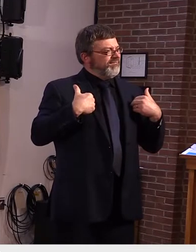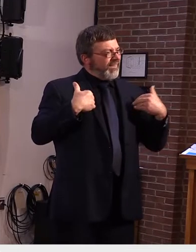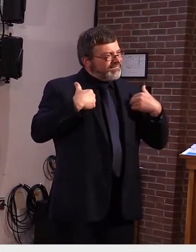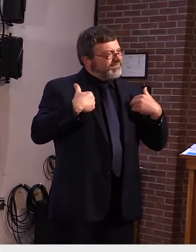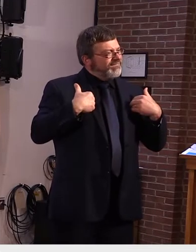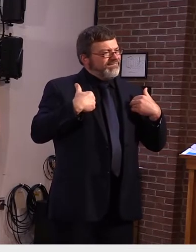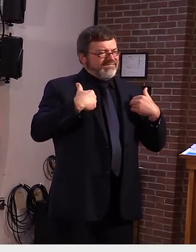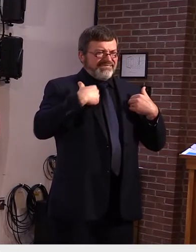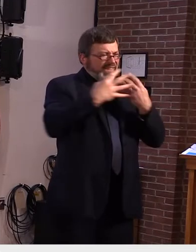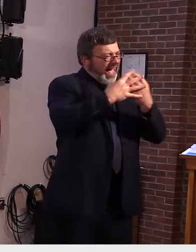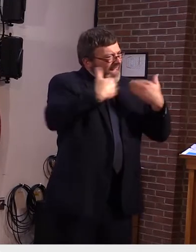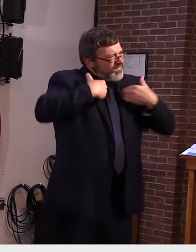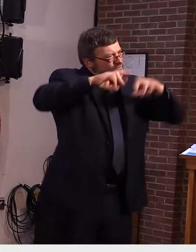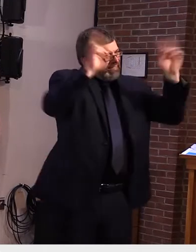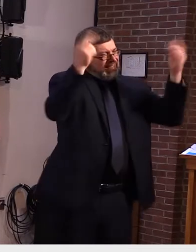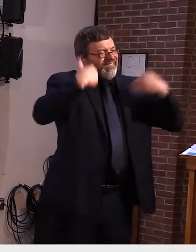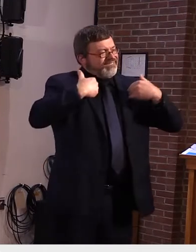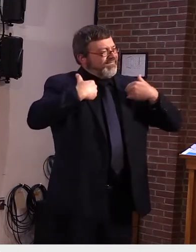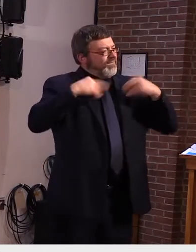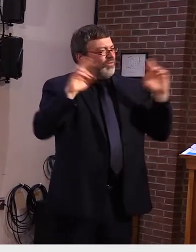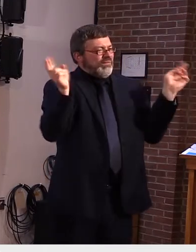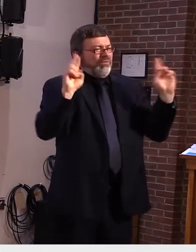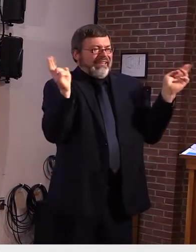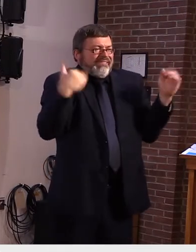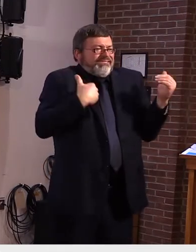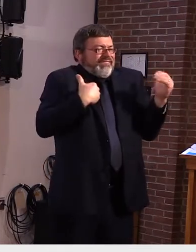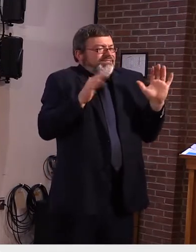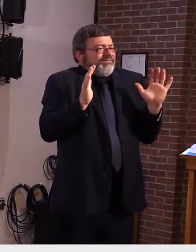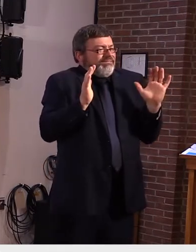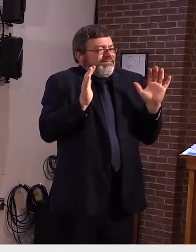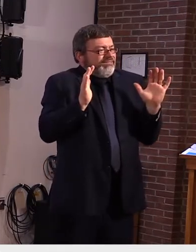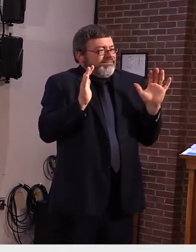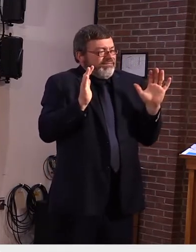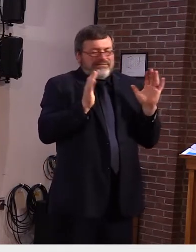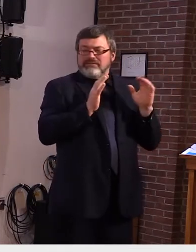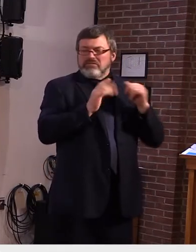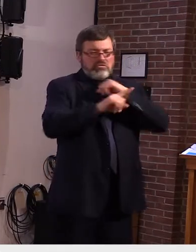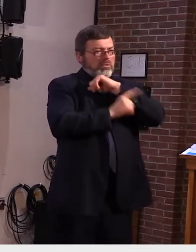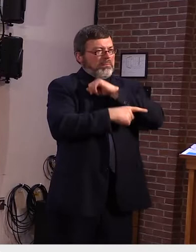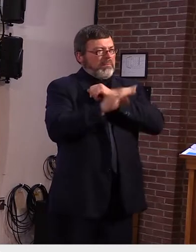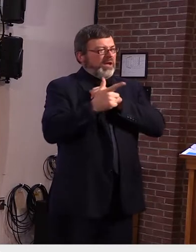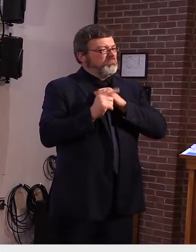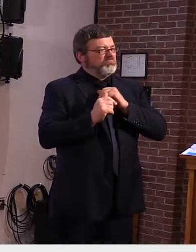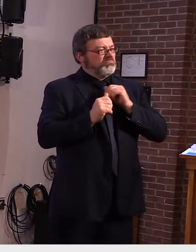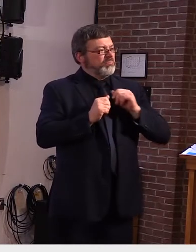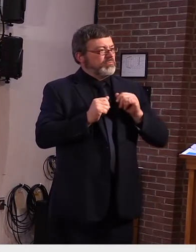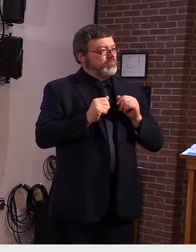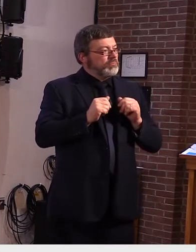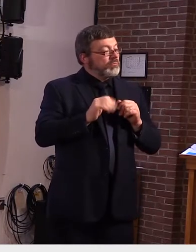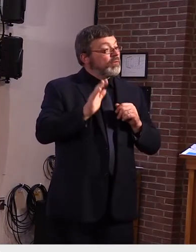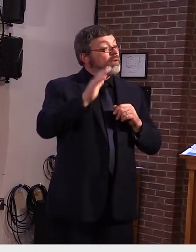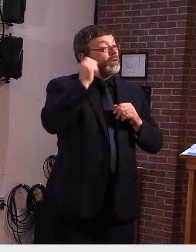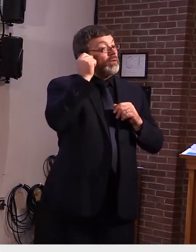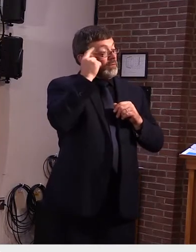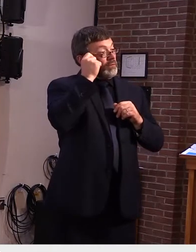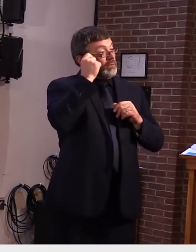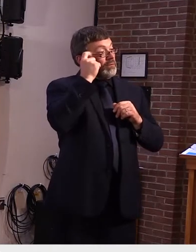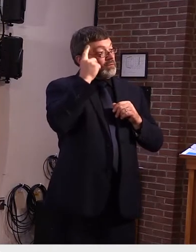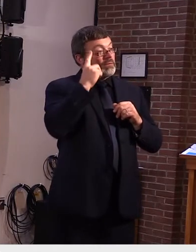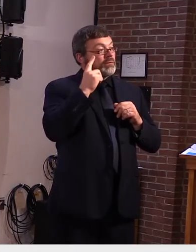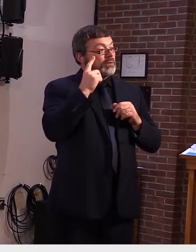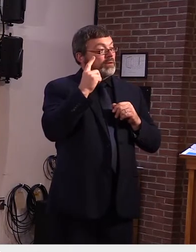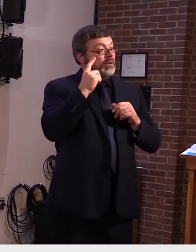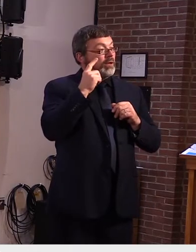ppe that they need the protective equipment that they need um one of the things that they have been doing is